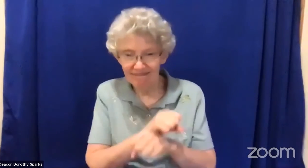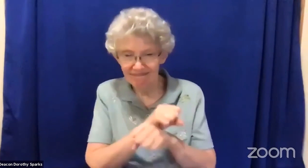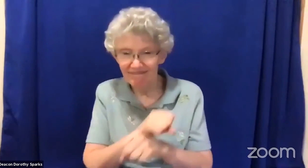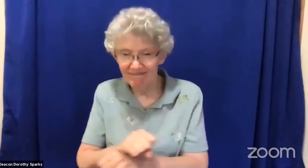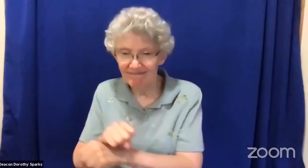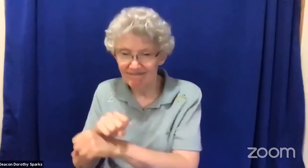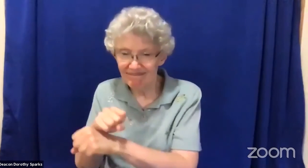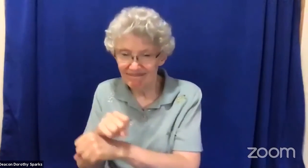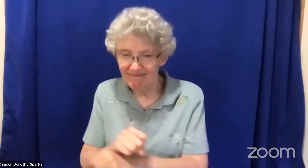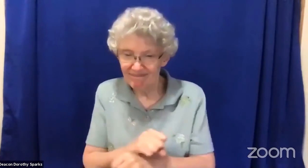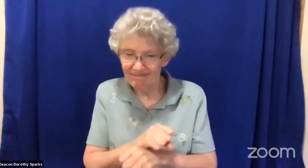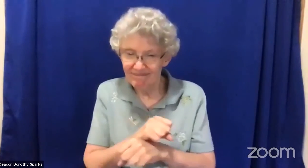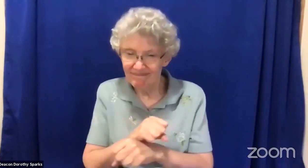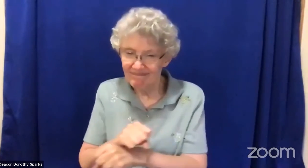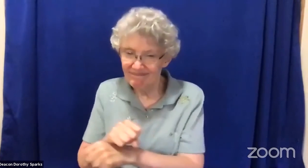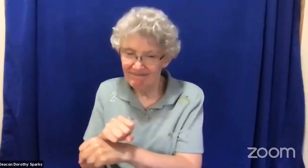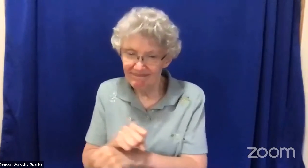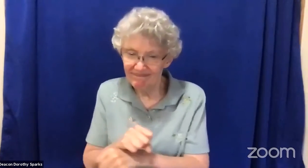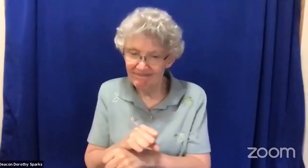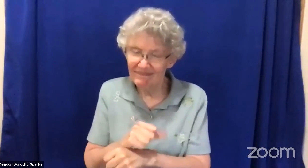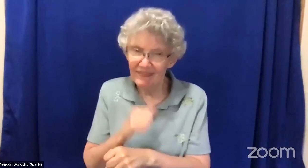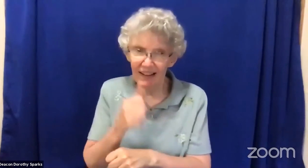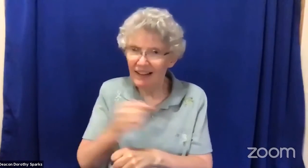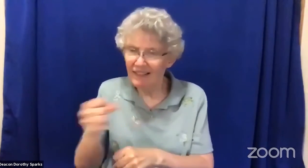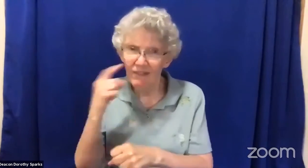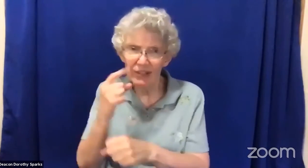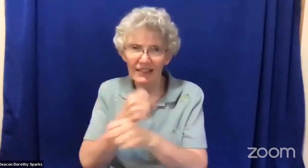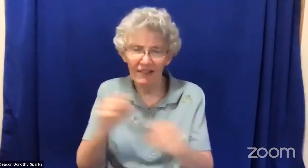they are slaves and they cannot get to safety